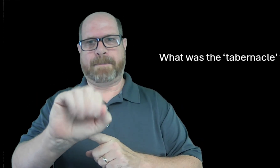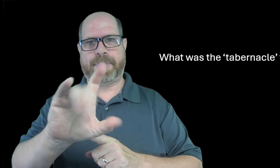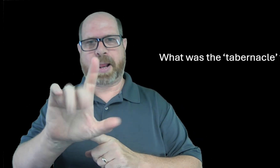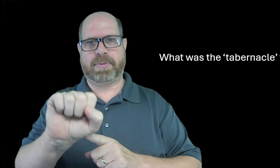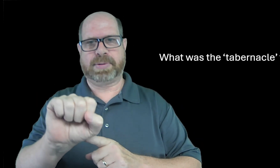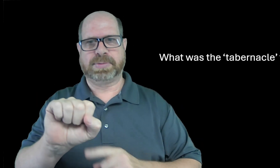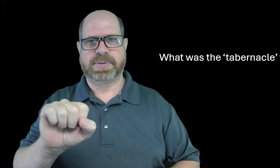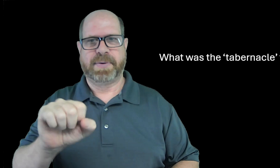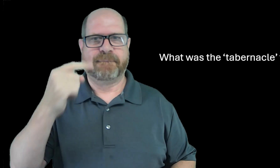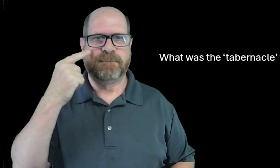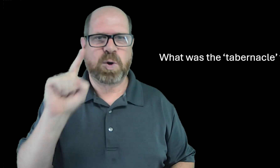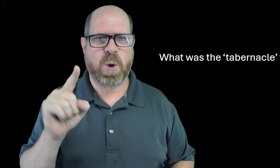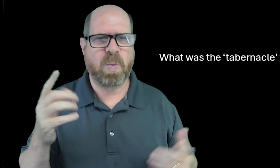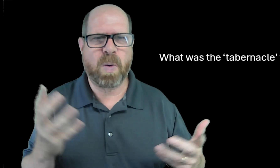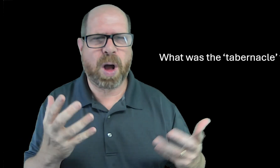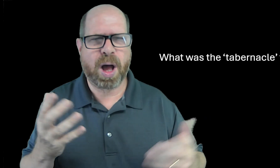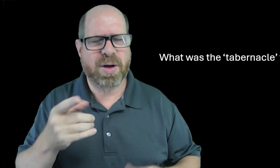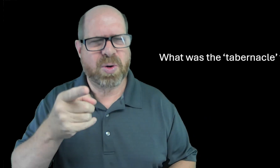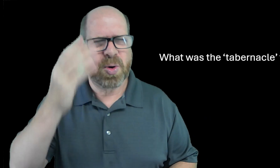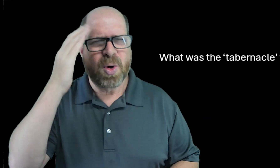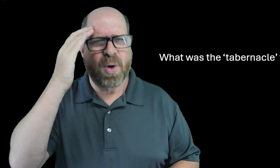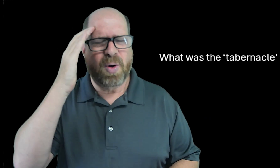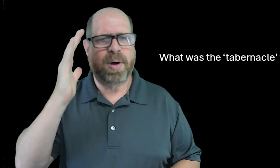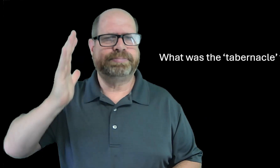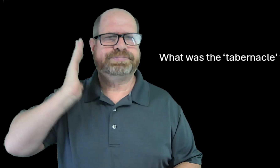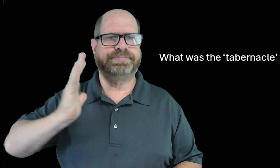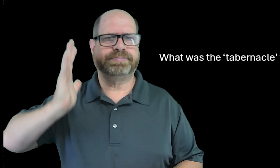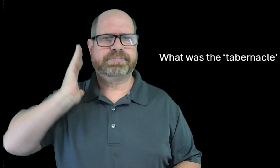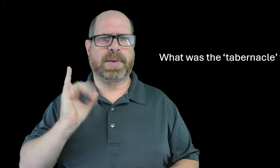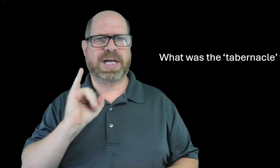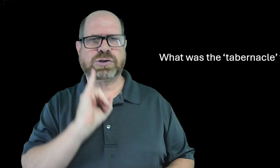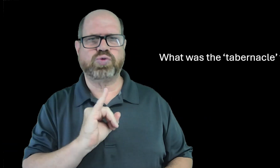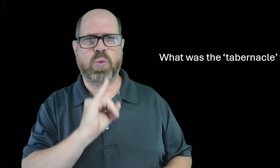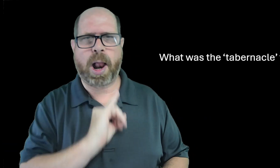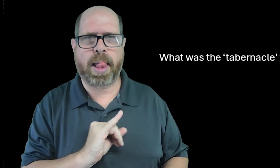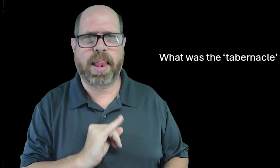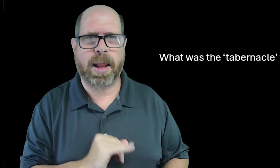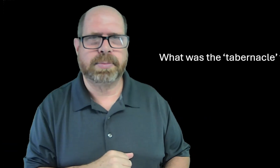what was the tabernacle for a long time ago in israel